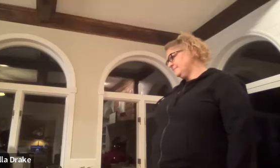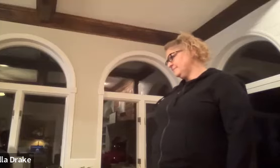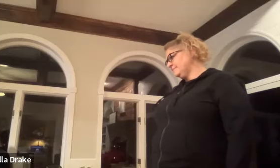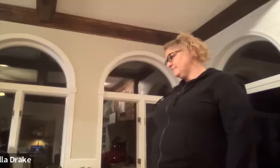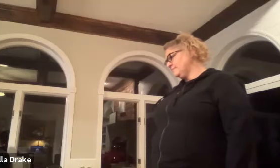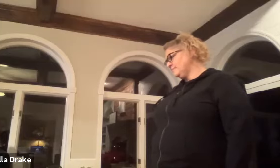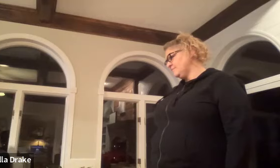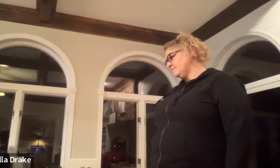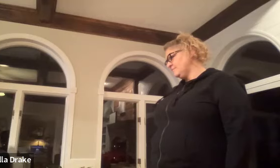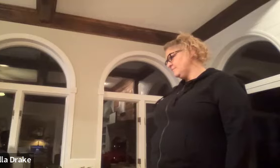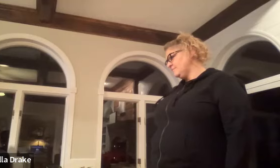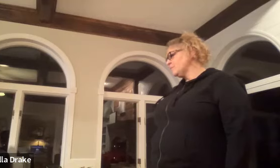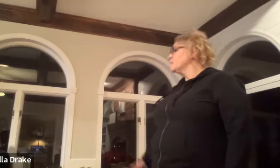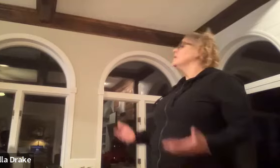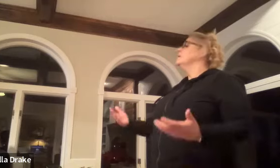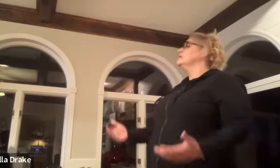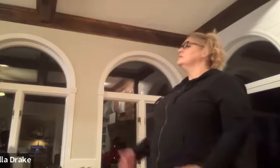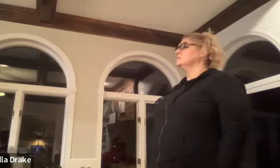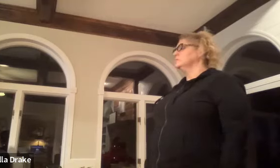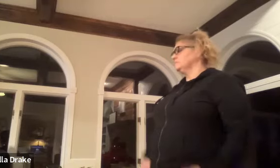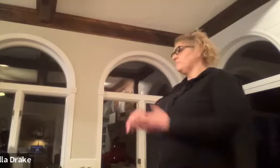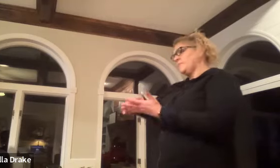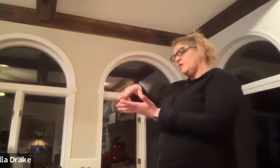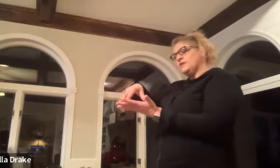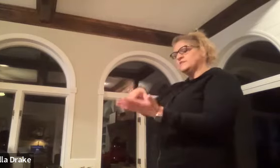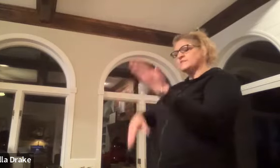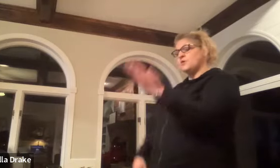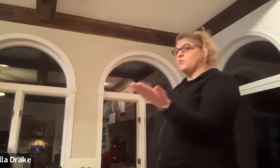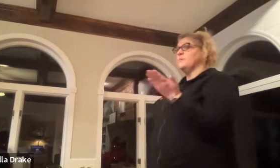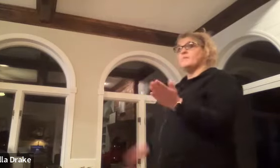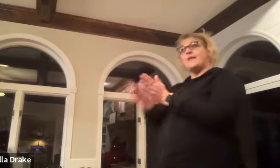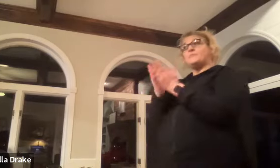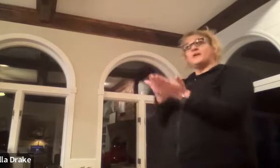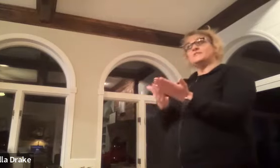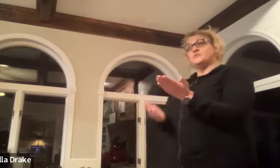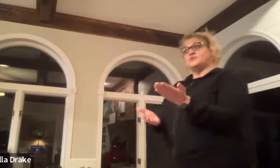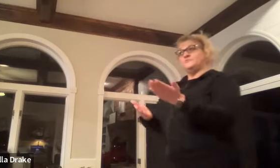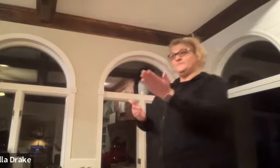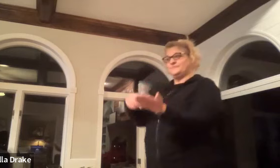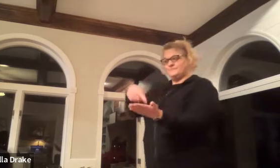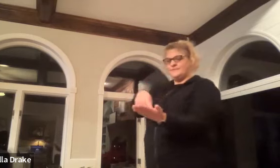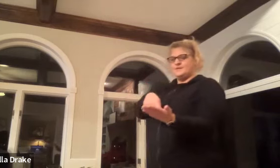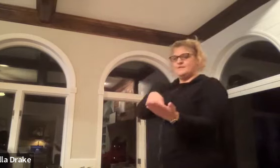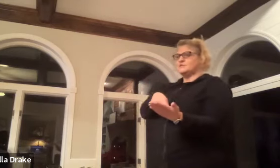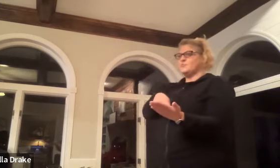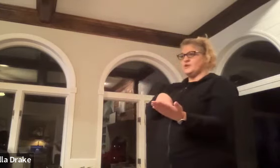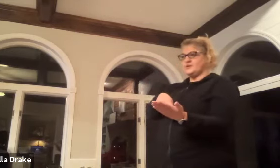we need to learn what's the sign for learn you need to so remember that book i showed you here's your book